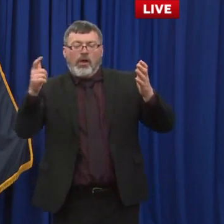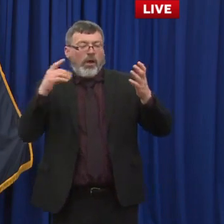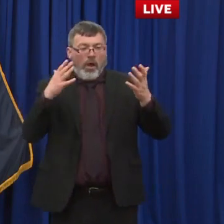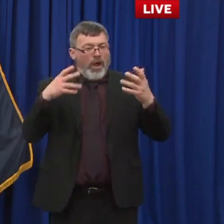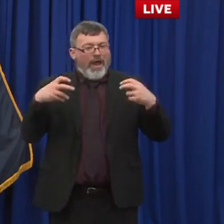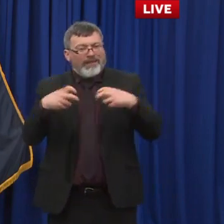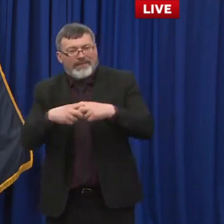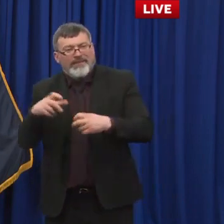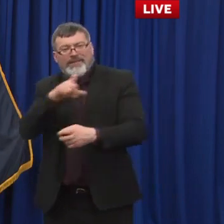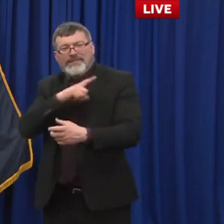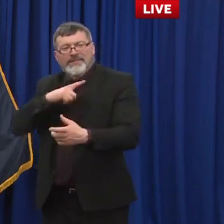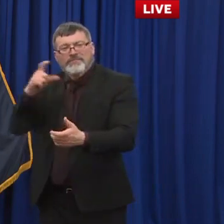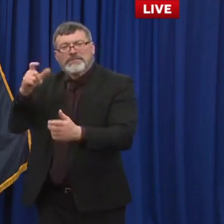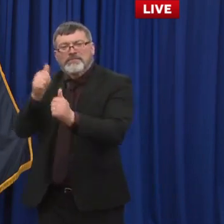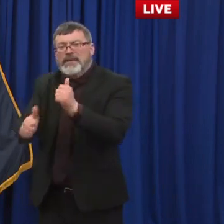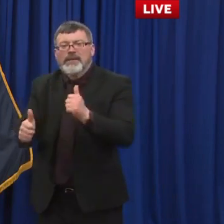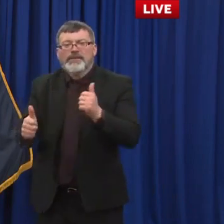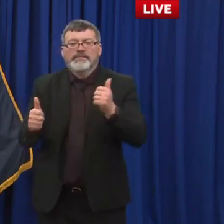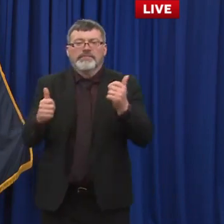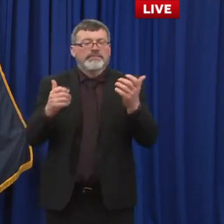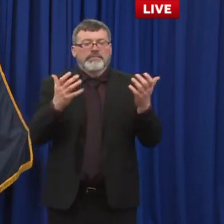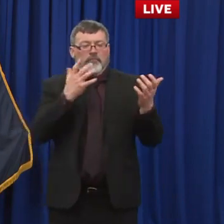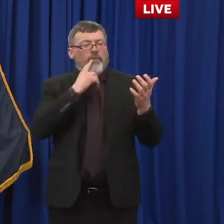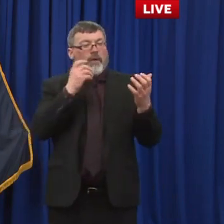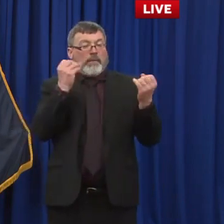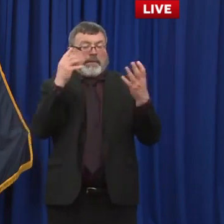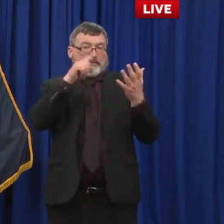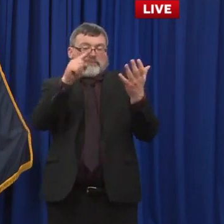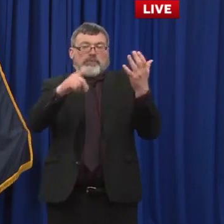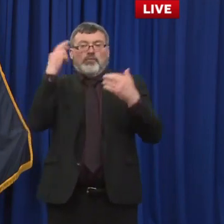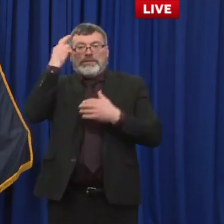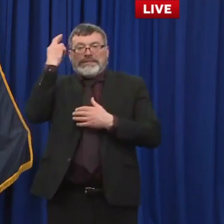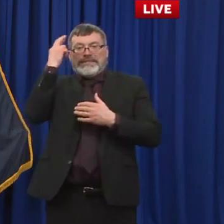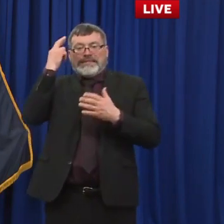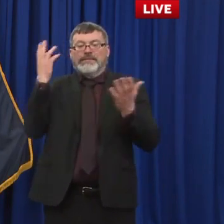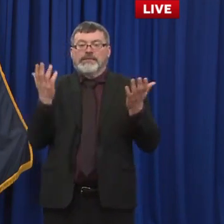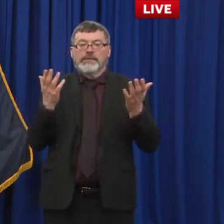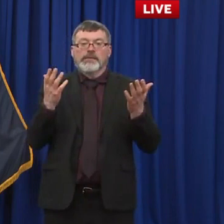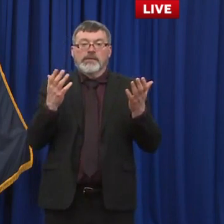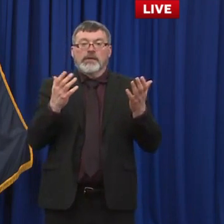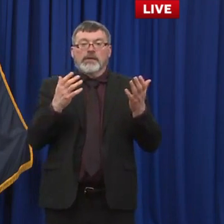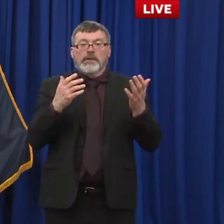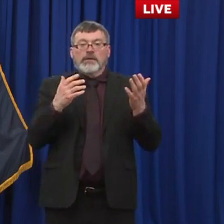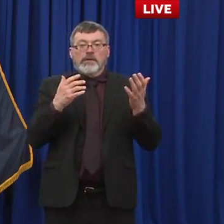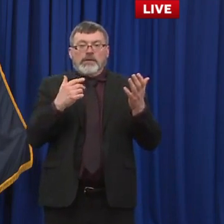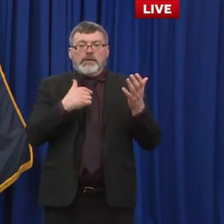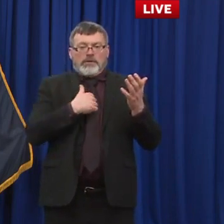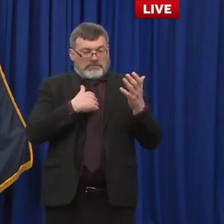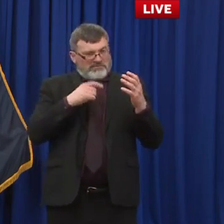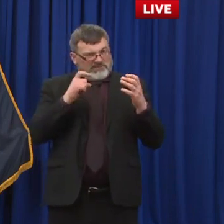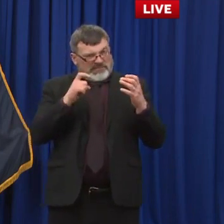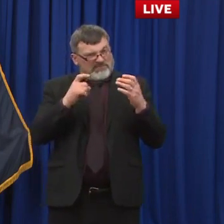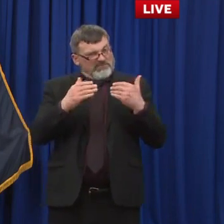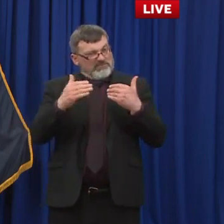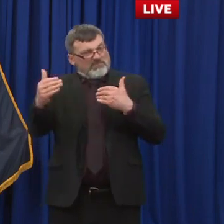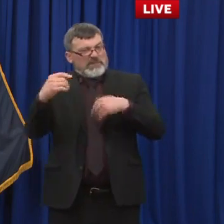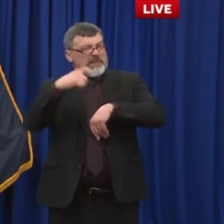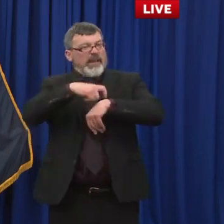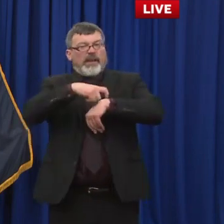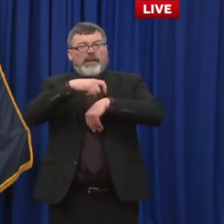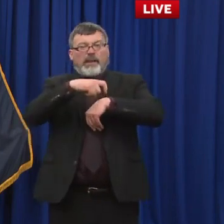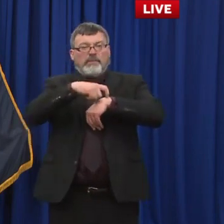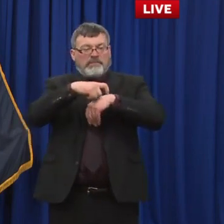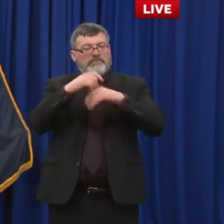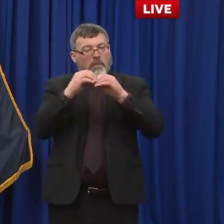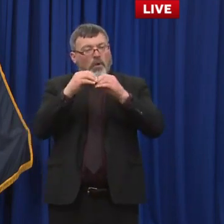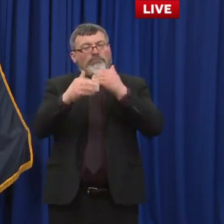might be making sure you hear all sides of the issue and they just take longer to get done and that's there's nothing wrong with that um you know working a little harder and taking